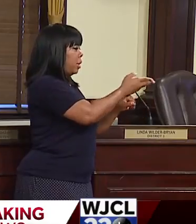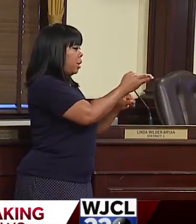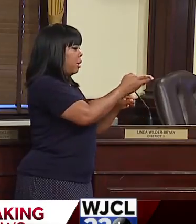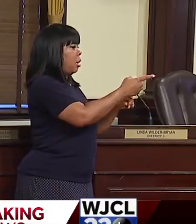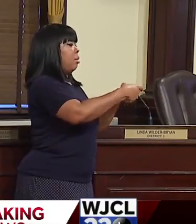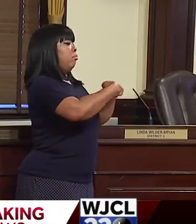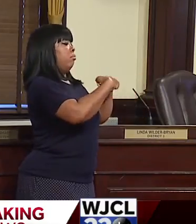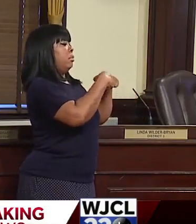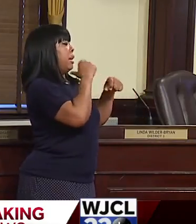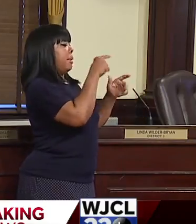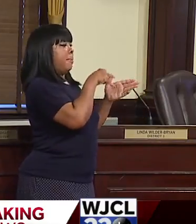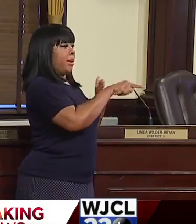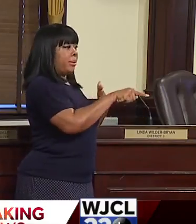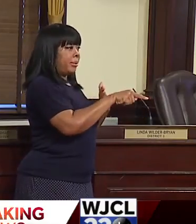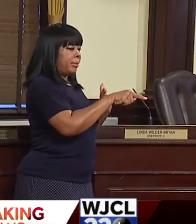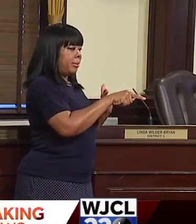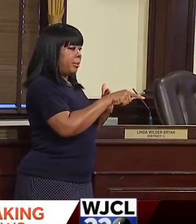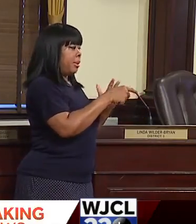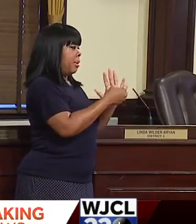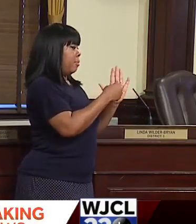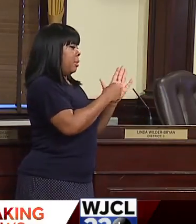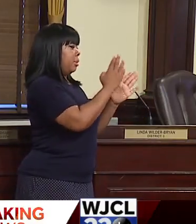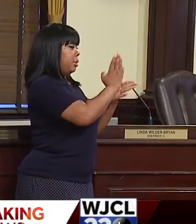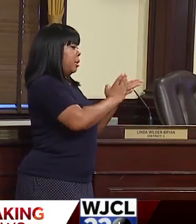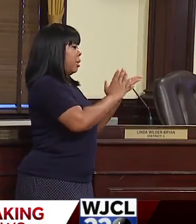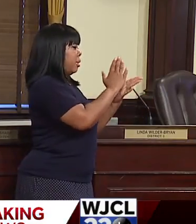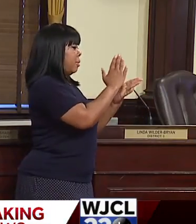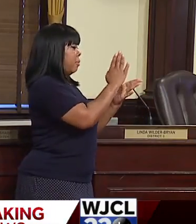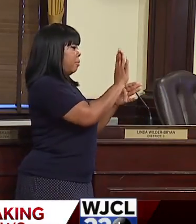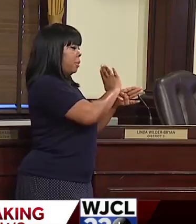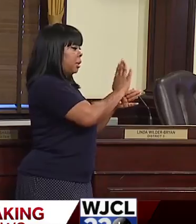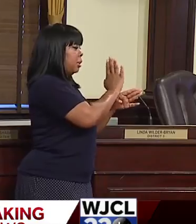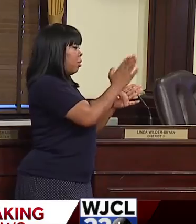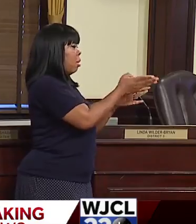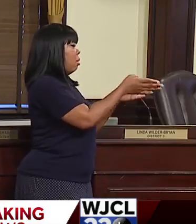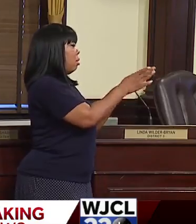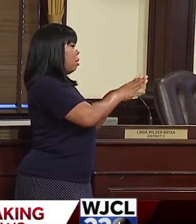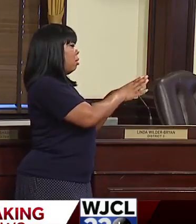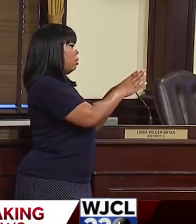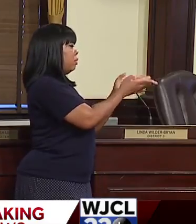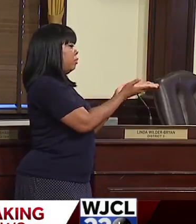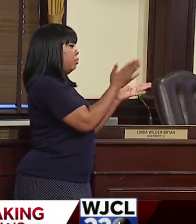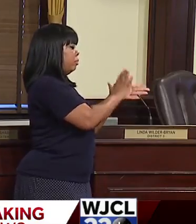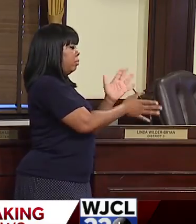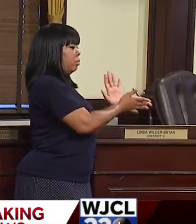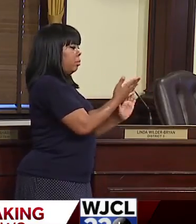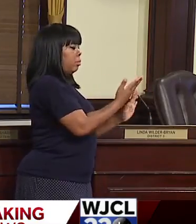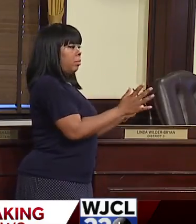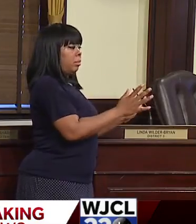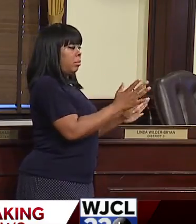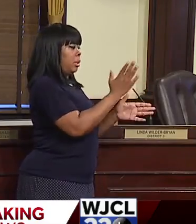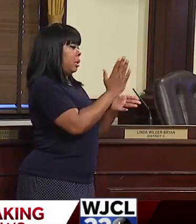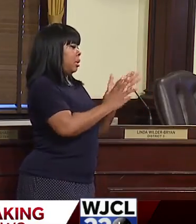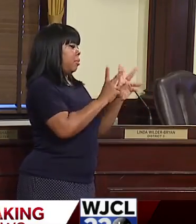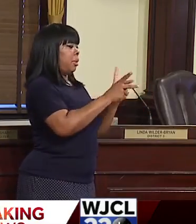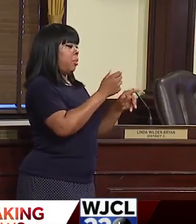It means that some businesses will not survive, which means some employees don't have jobs anymore.